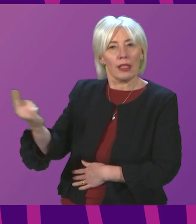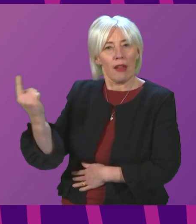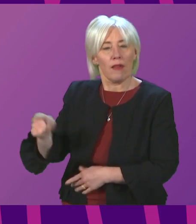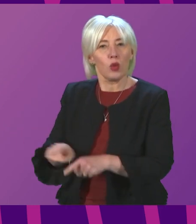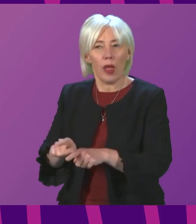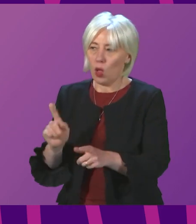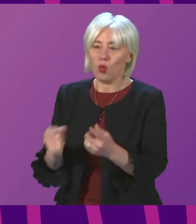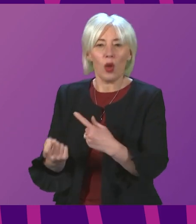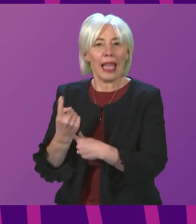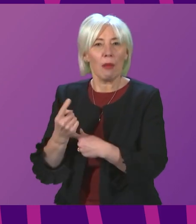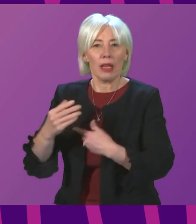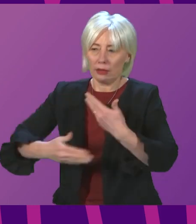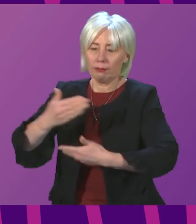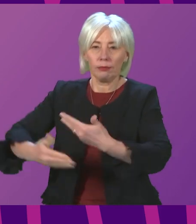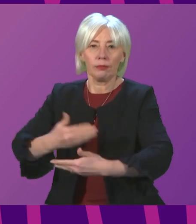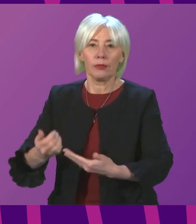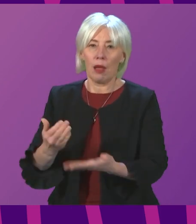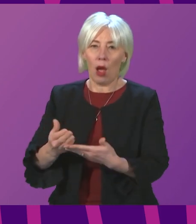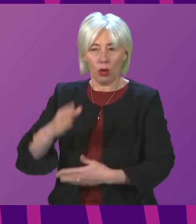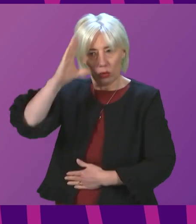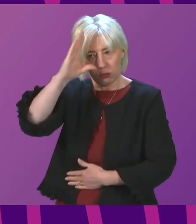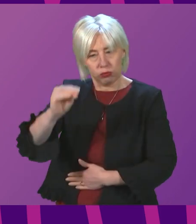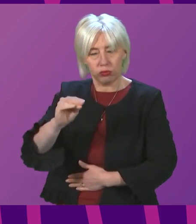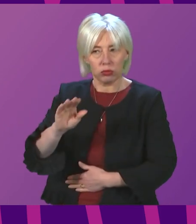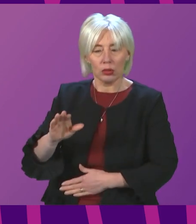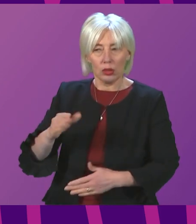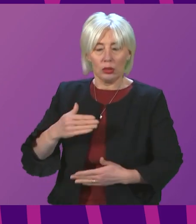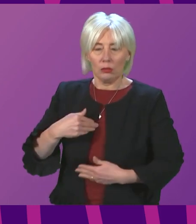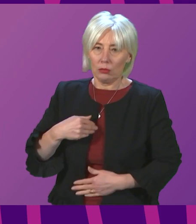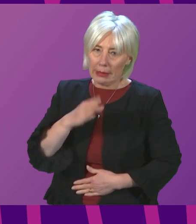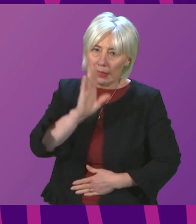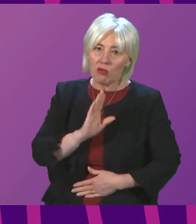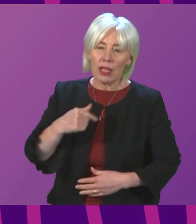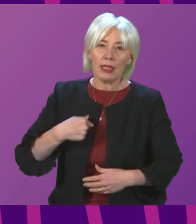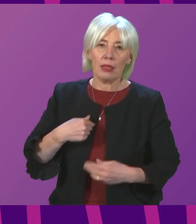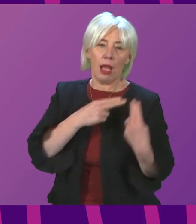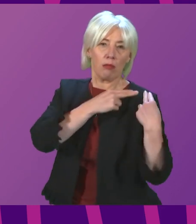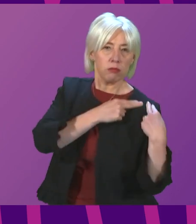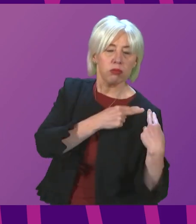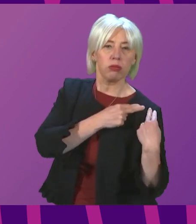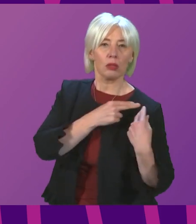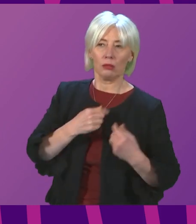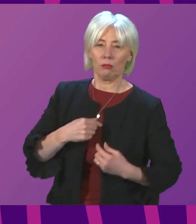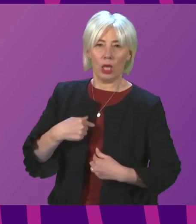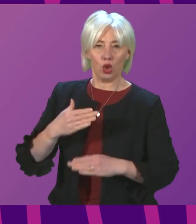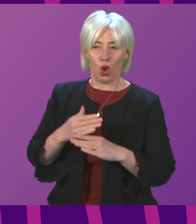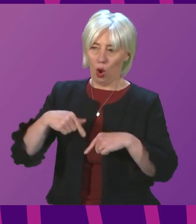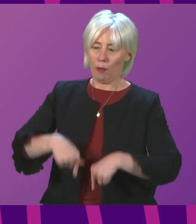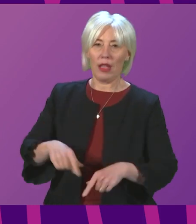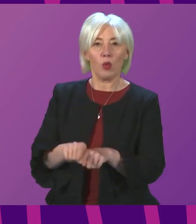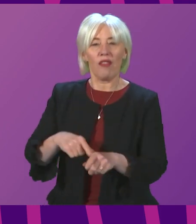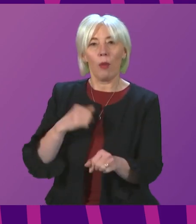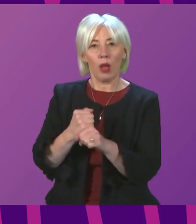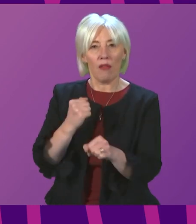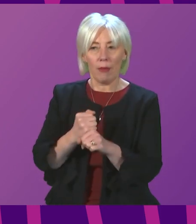progress and outcome of that. But let me assure you, presiding officer, that I take very seriously my obligations and responsibilities and those of my Government